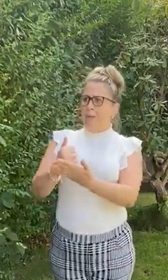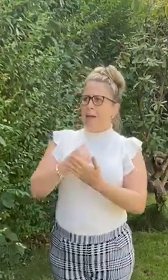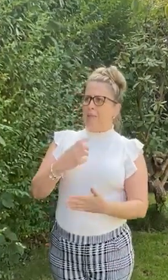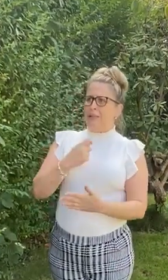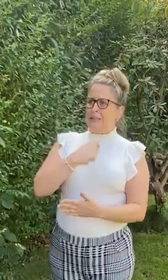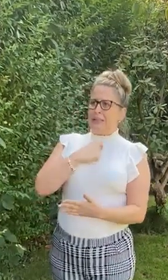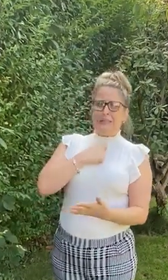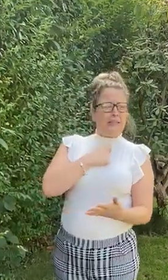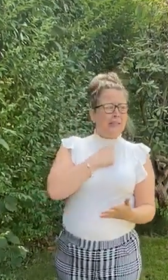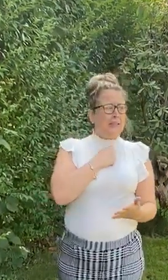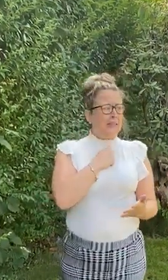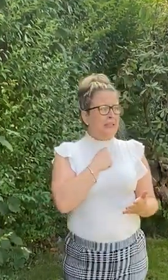It's a Gruffalo.